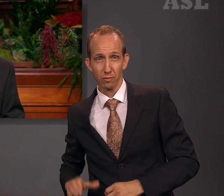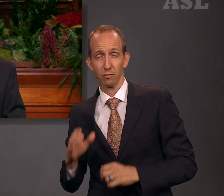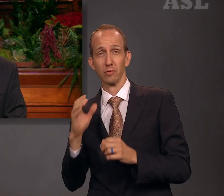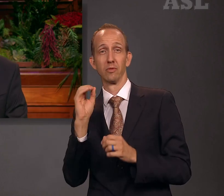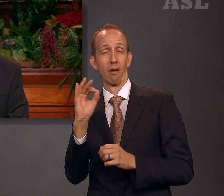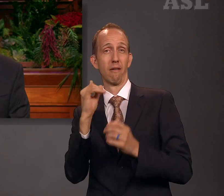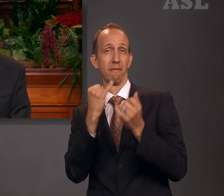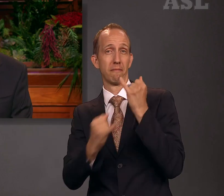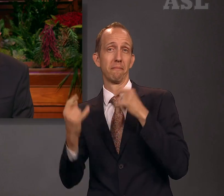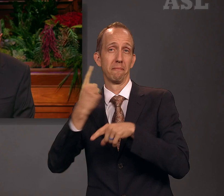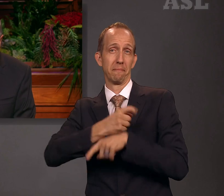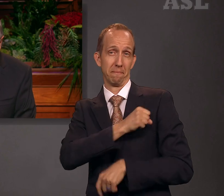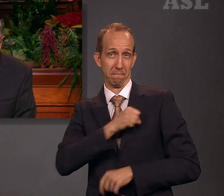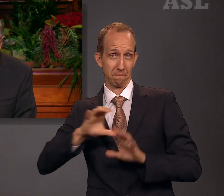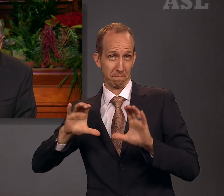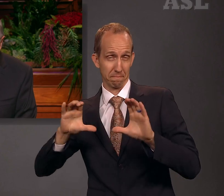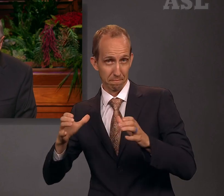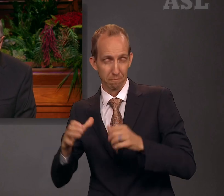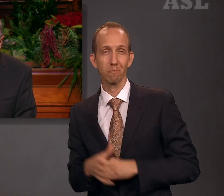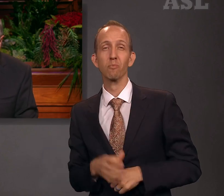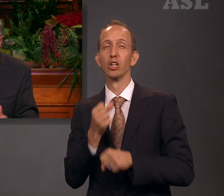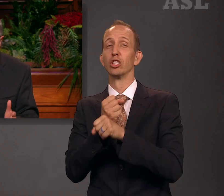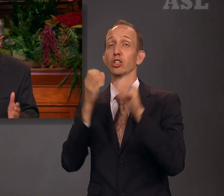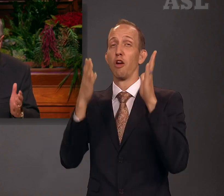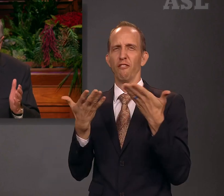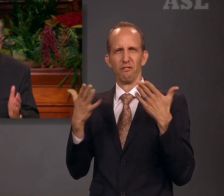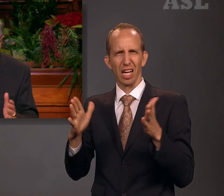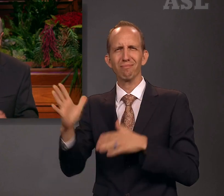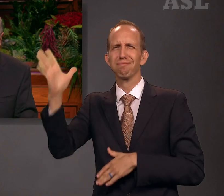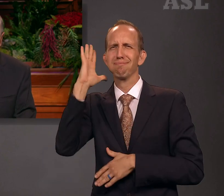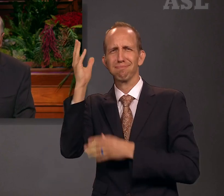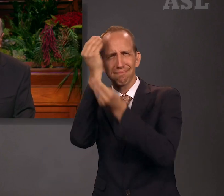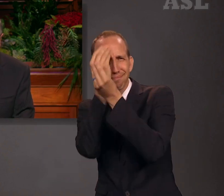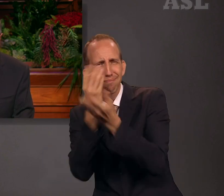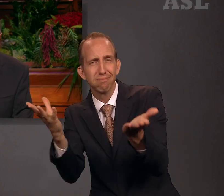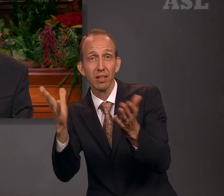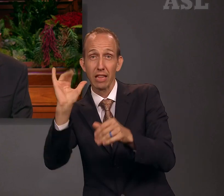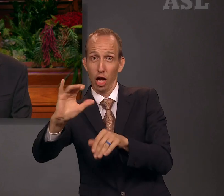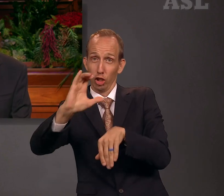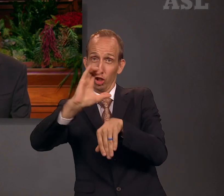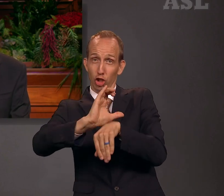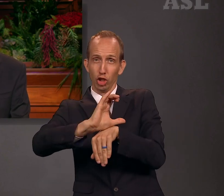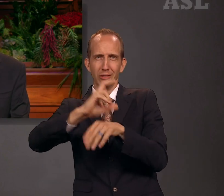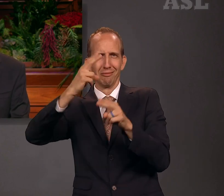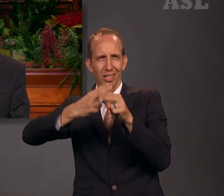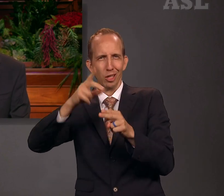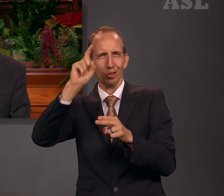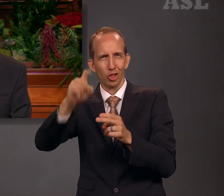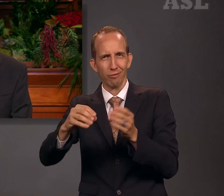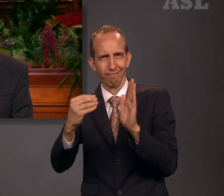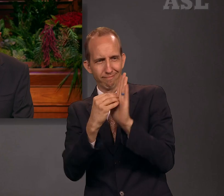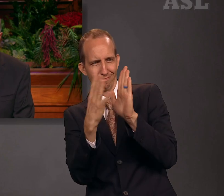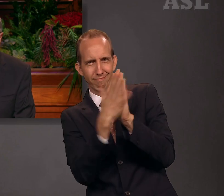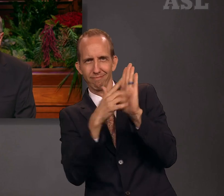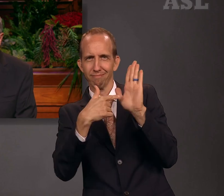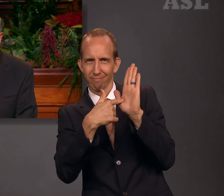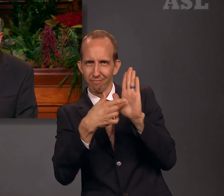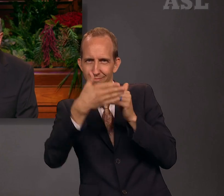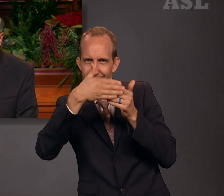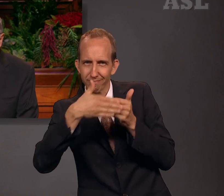Christ of Latter-day Saints. It was the Savior Himself who said, For thus shall my Church be called.